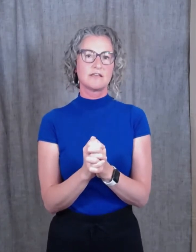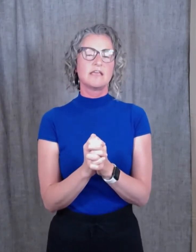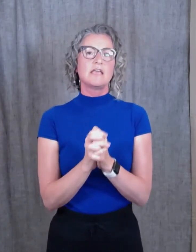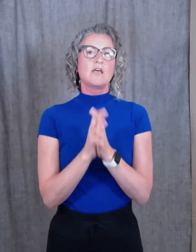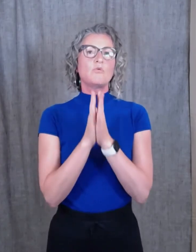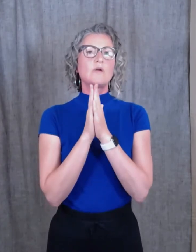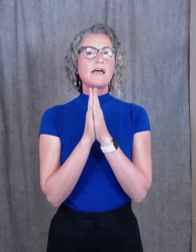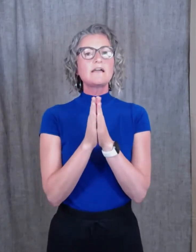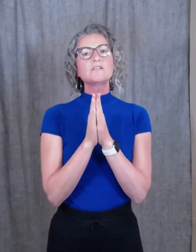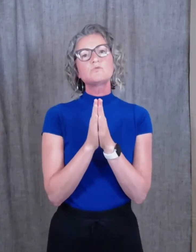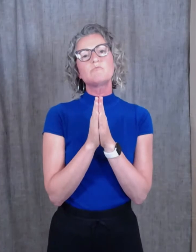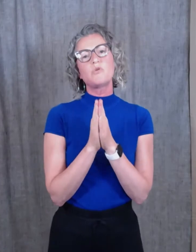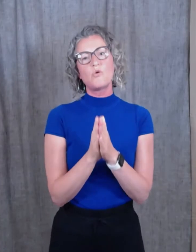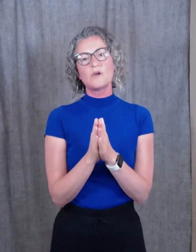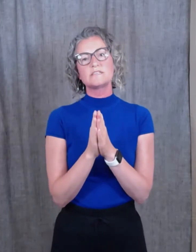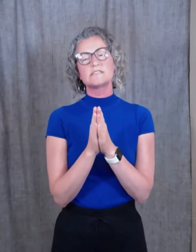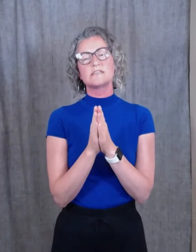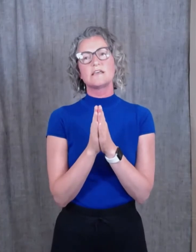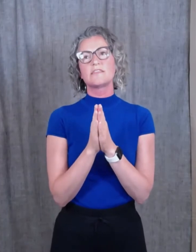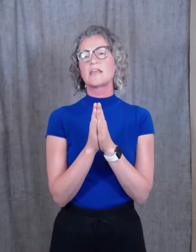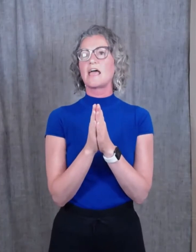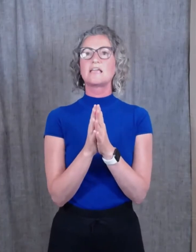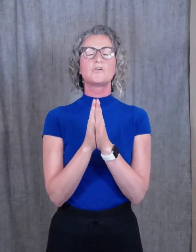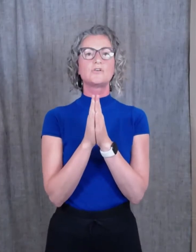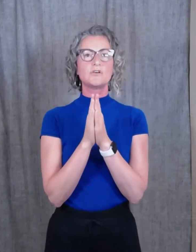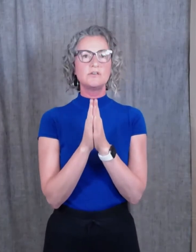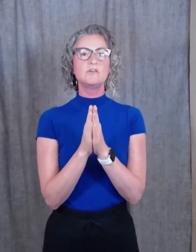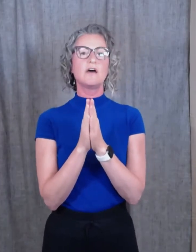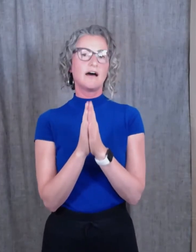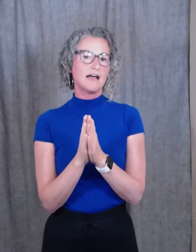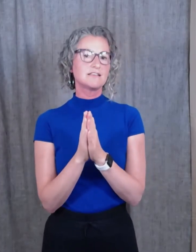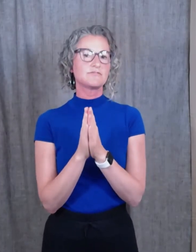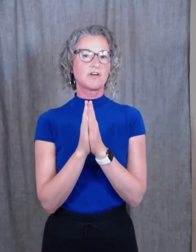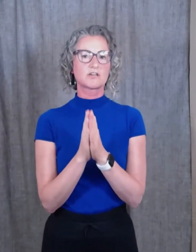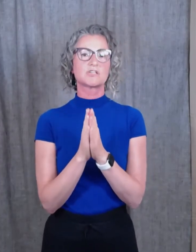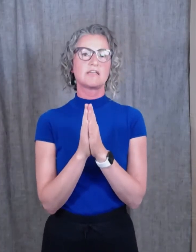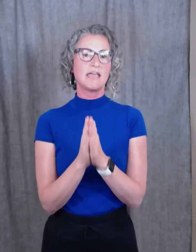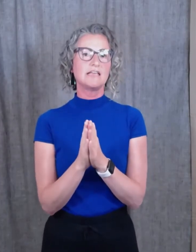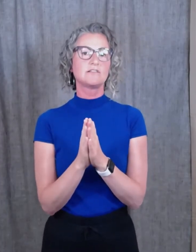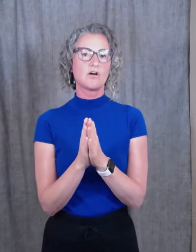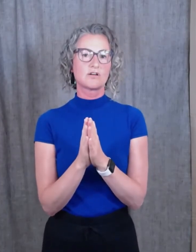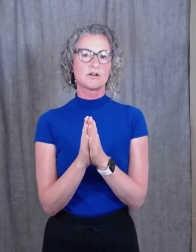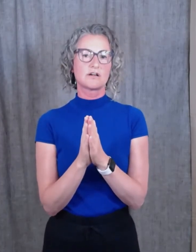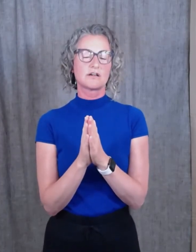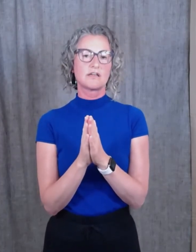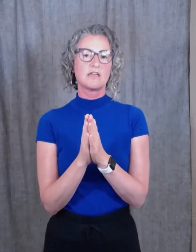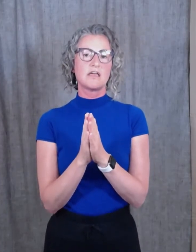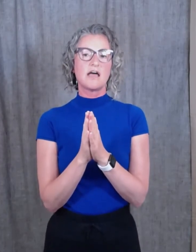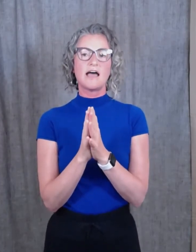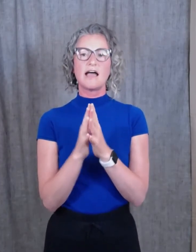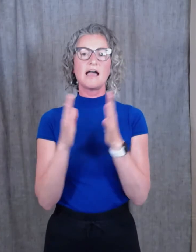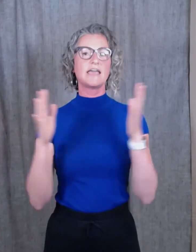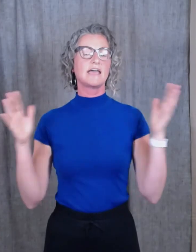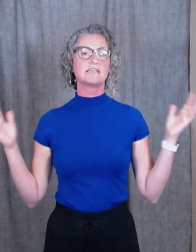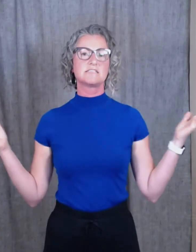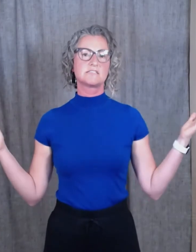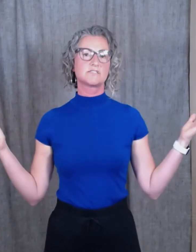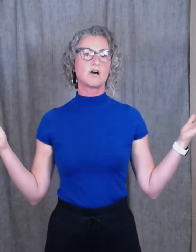When I got to a point that I could not function any longer, I had to stop,